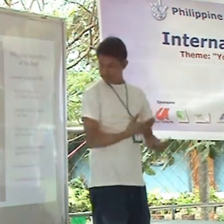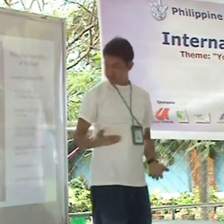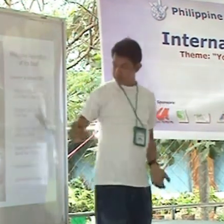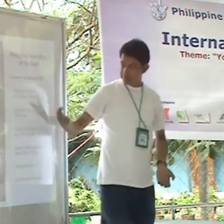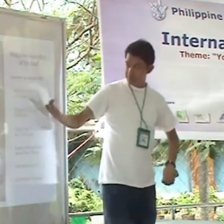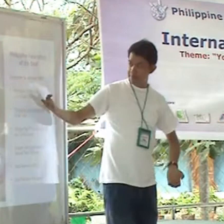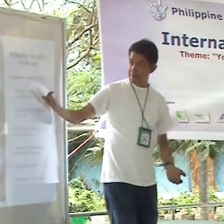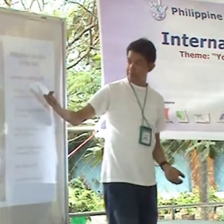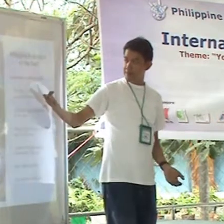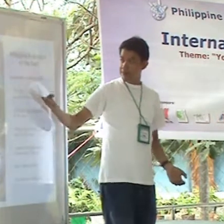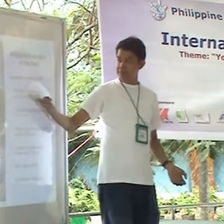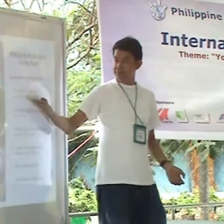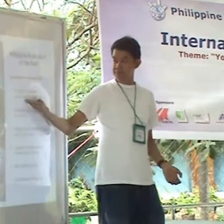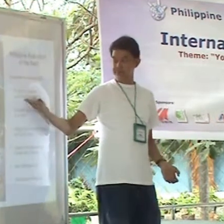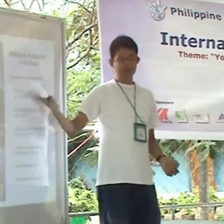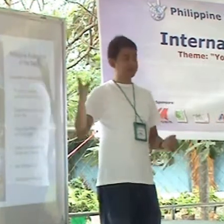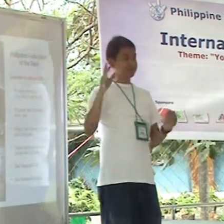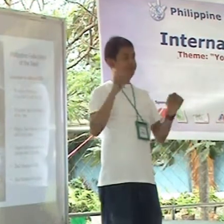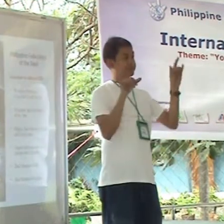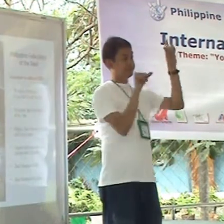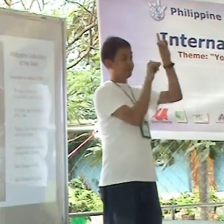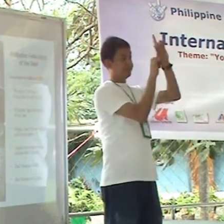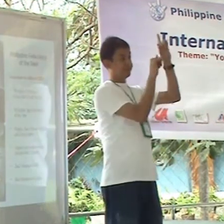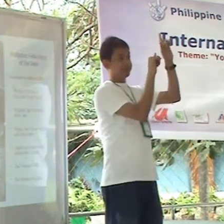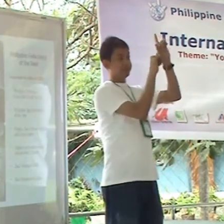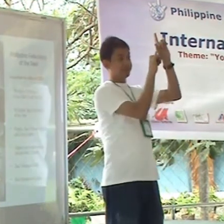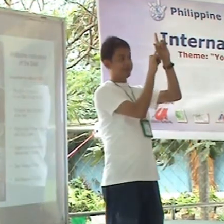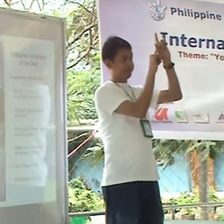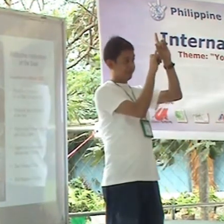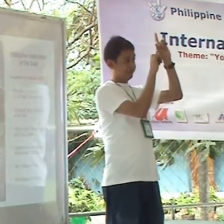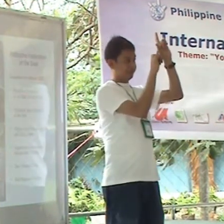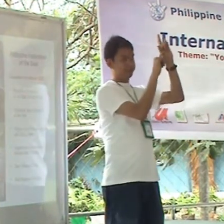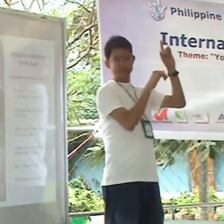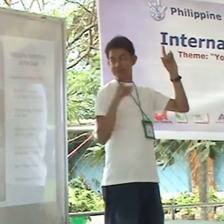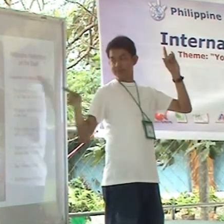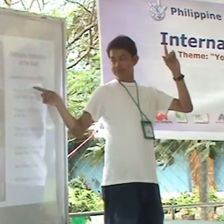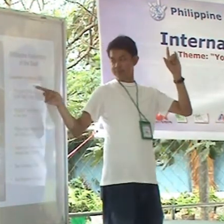so, ito yung mga co-partner, ito yung mga partner namin. So, the youth sexual,